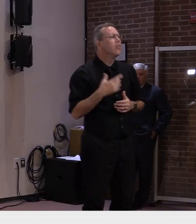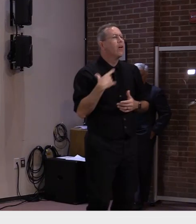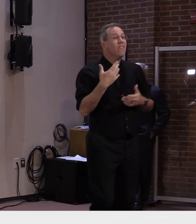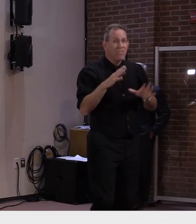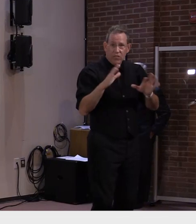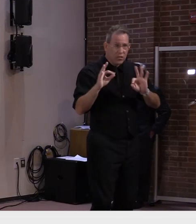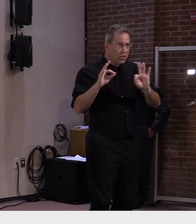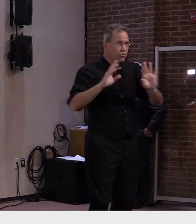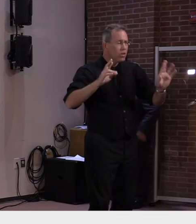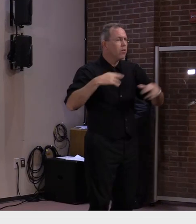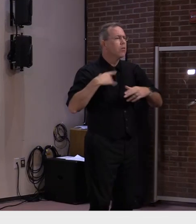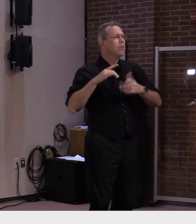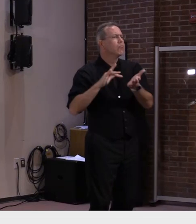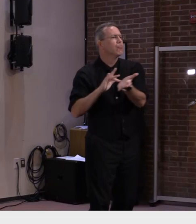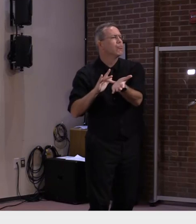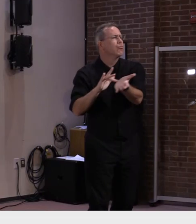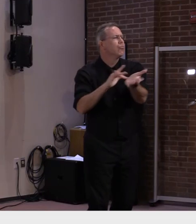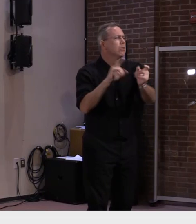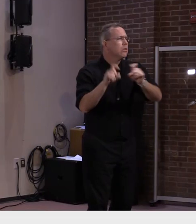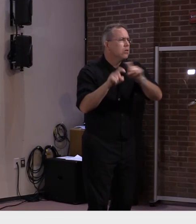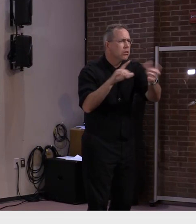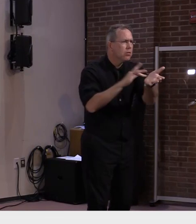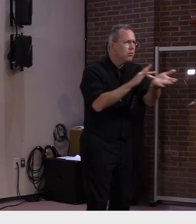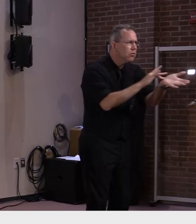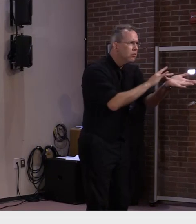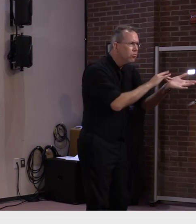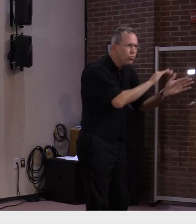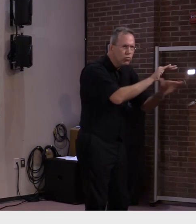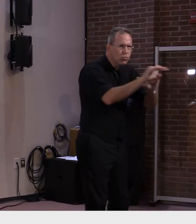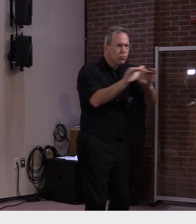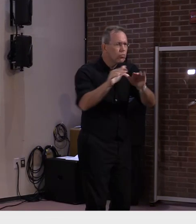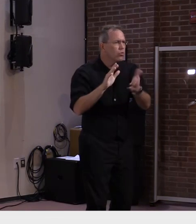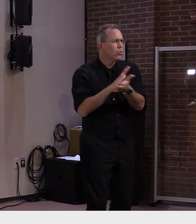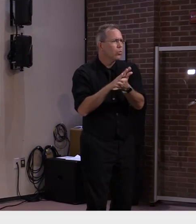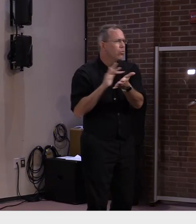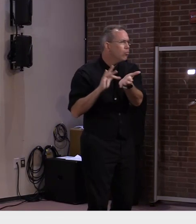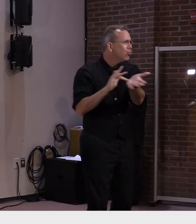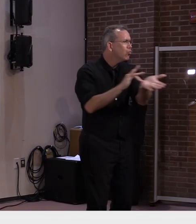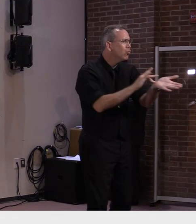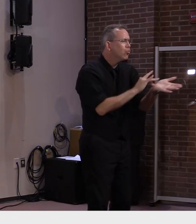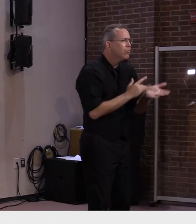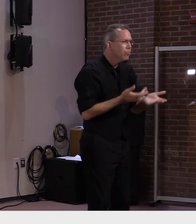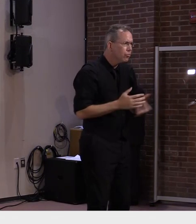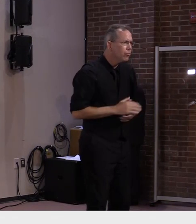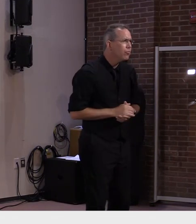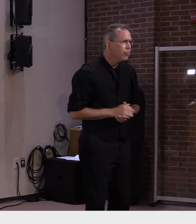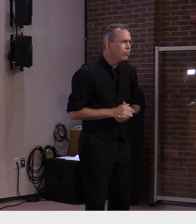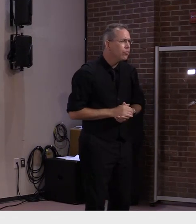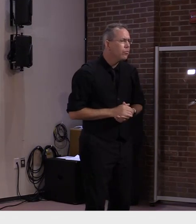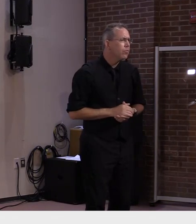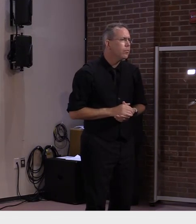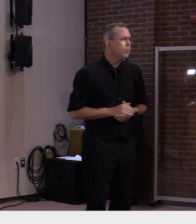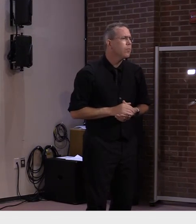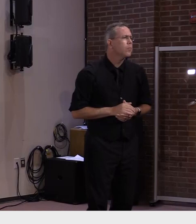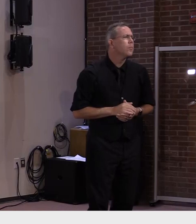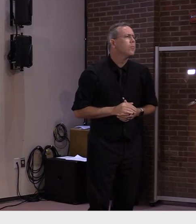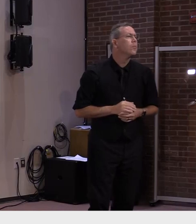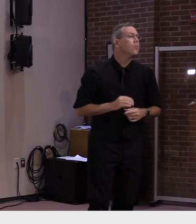component of our overall medication strategy for schools. And is that going to be available?